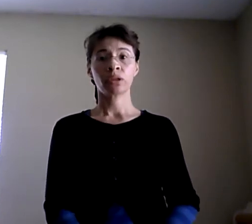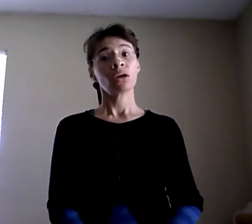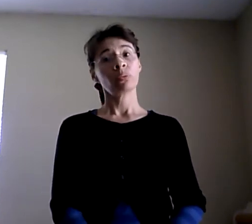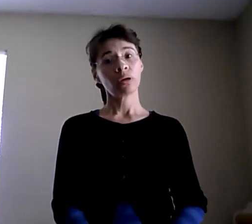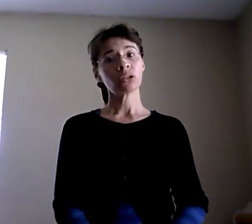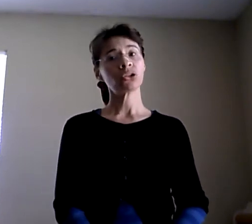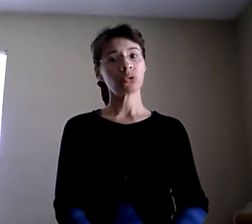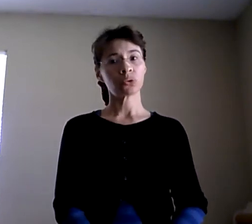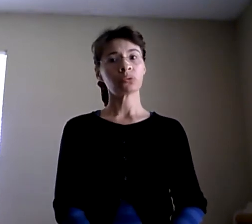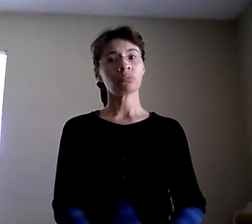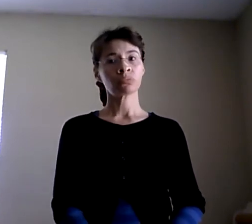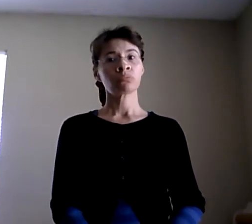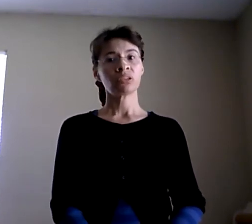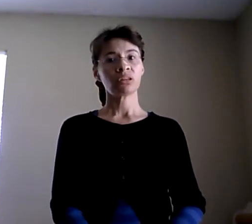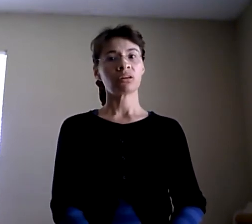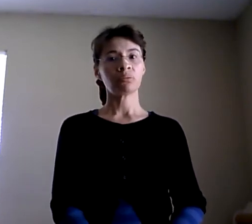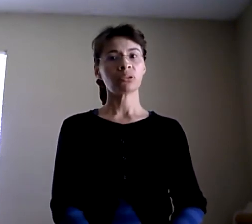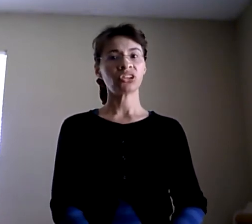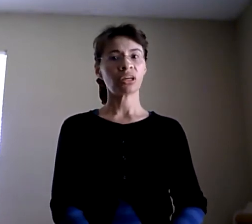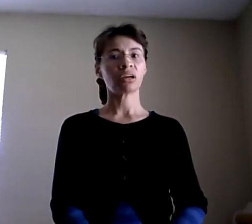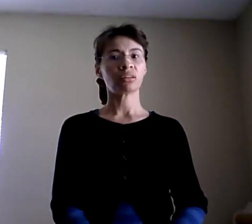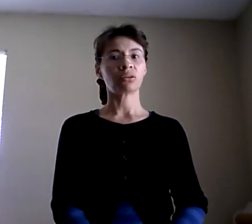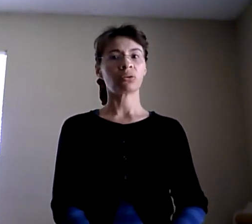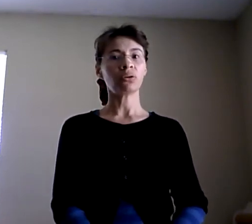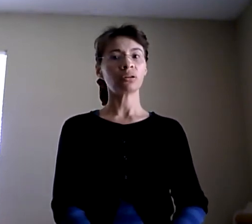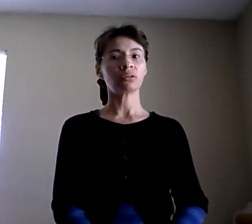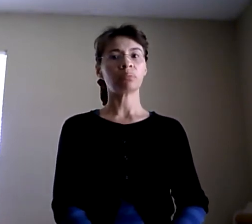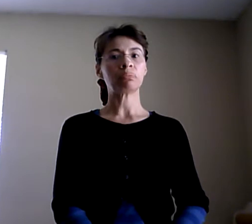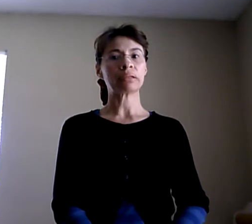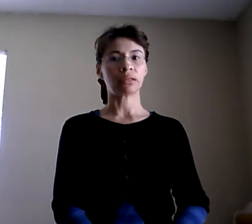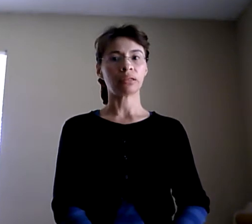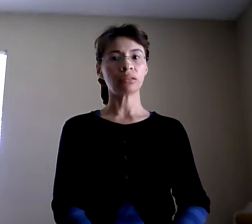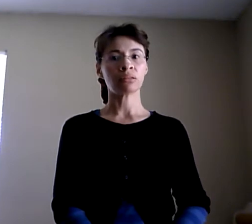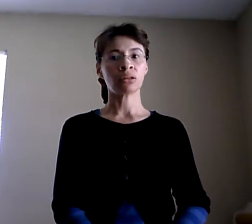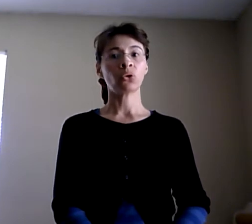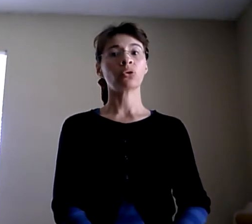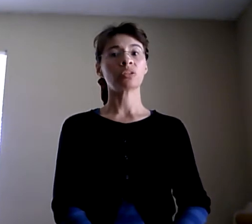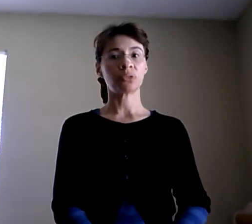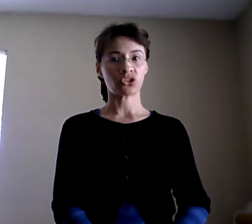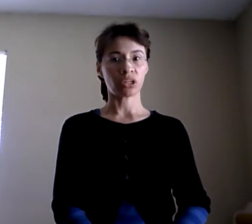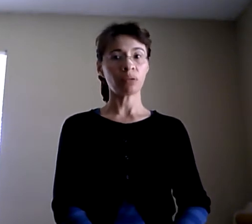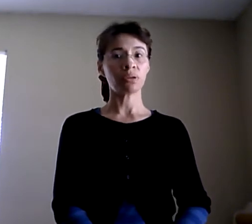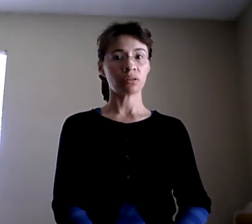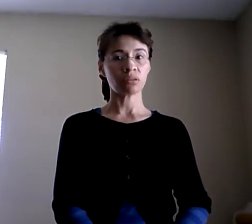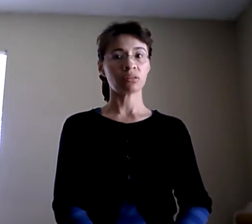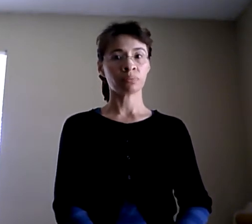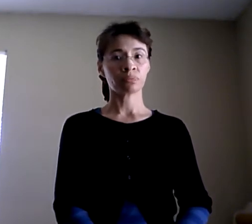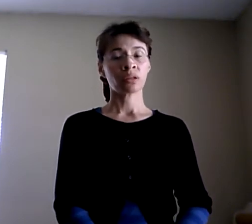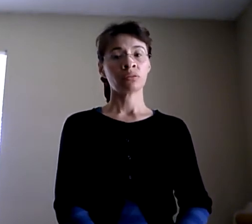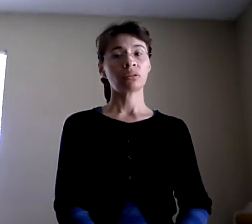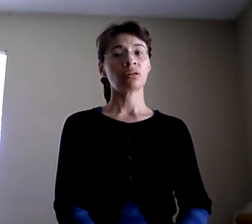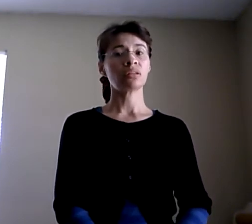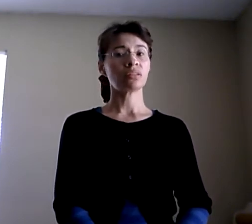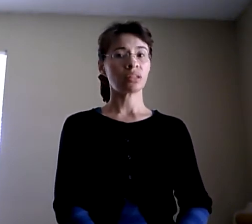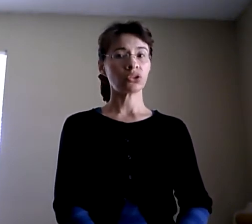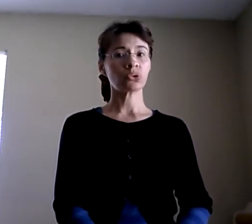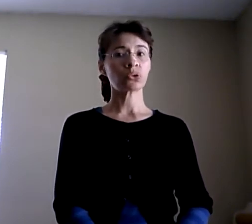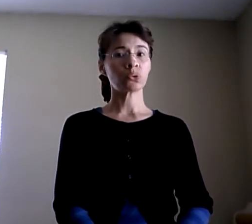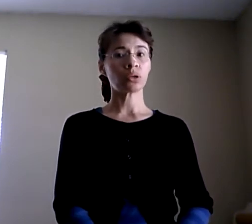Well, sure. Yeah. She can get the cochlear implants or speech therapy. The residential school